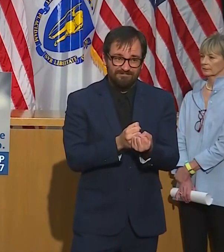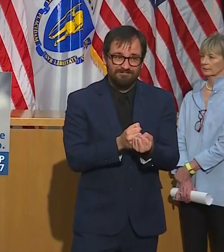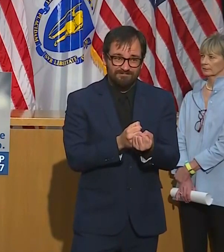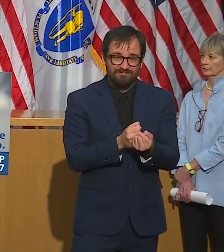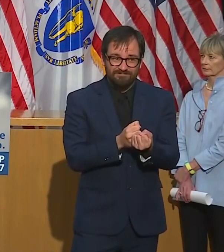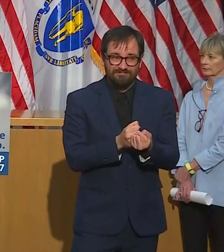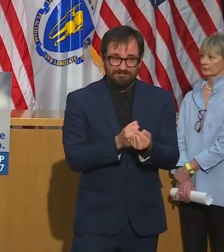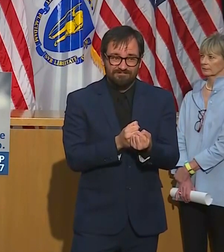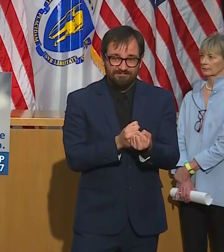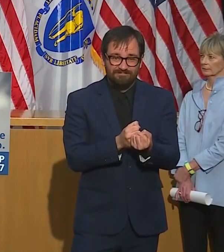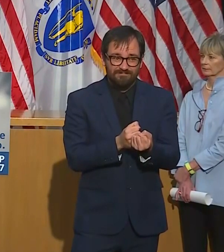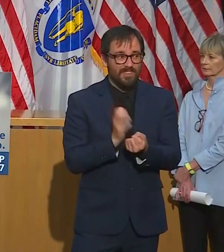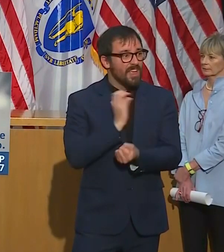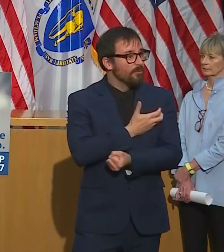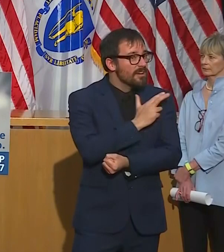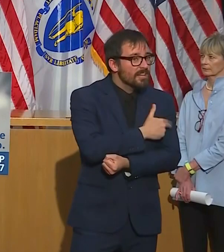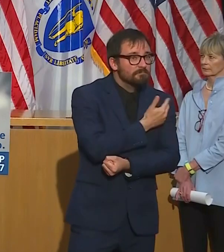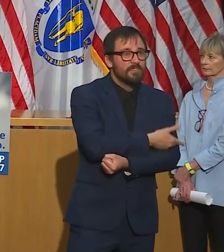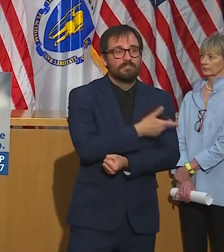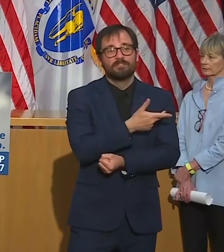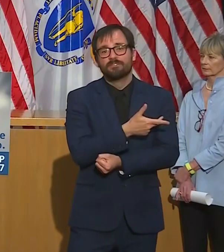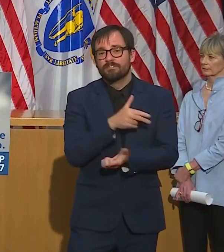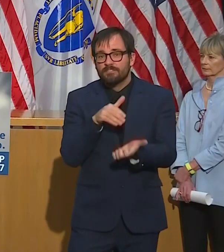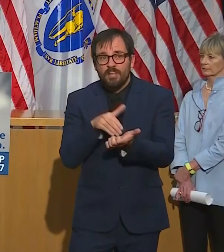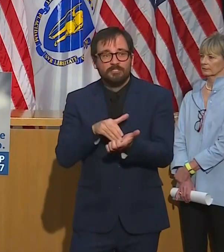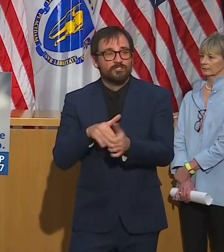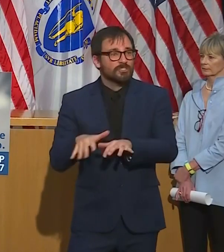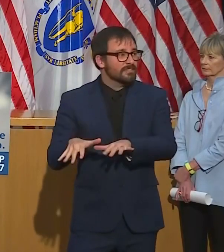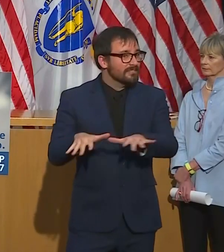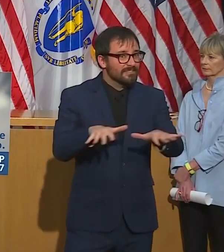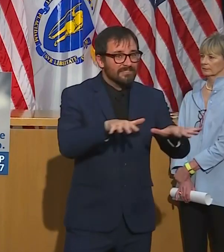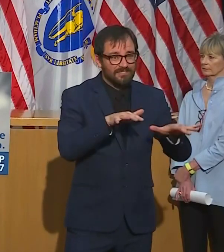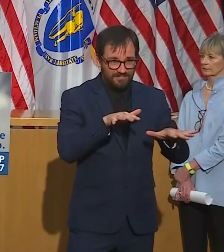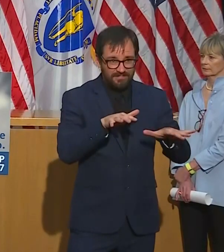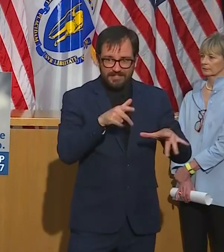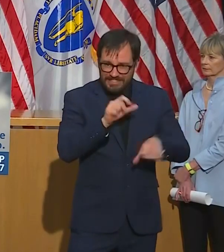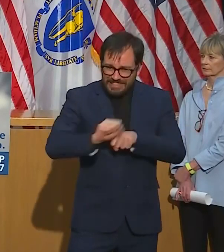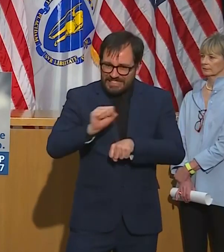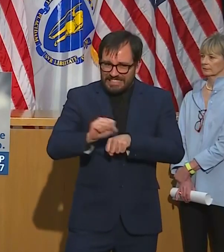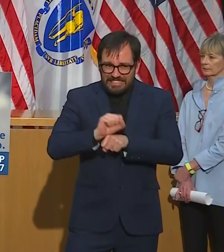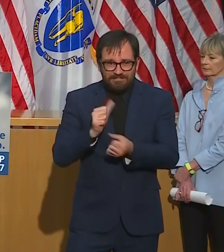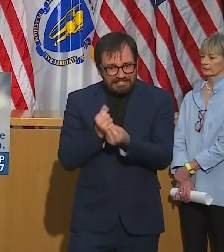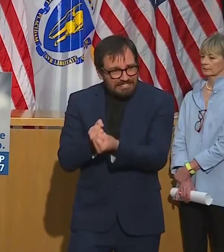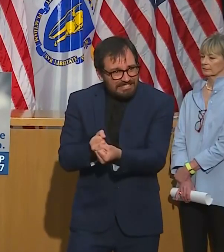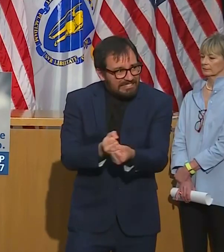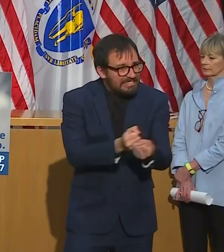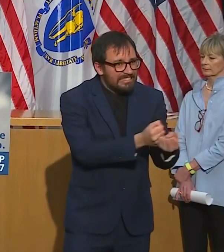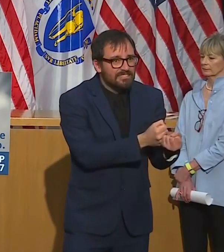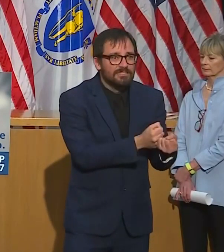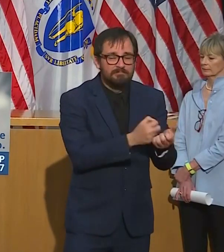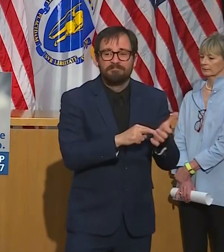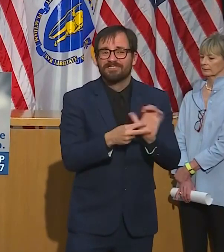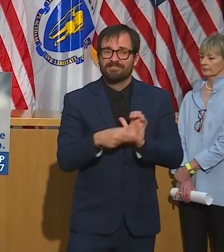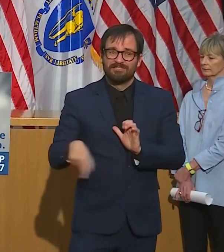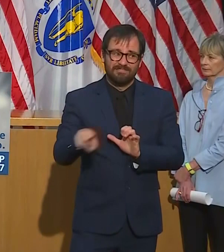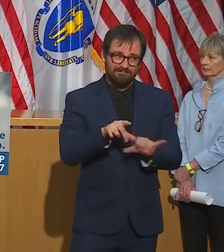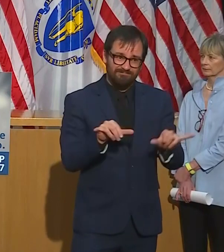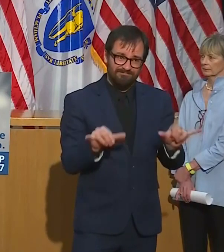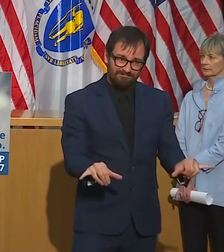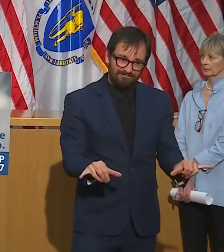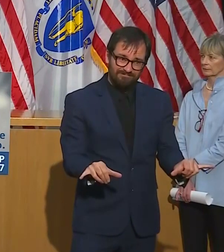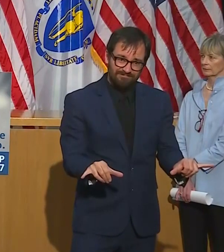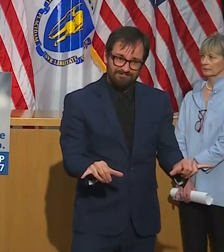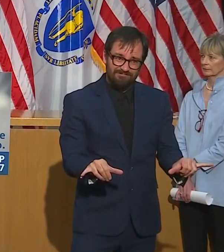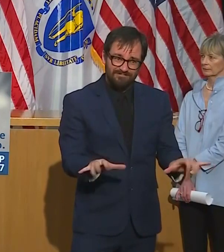For everybody involved in this we get that there are tough times but we also know that while there are many tough times ahead